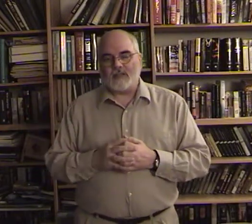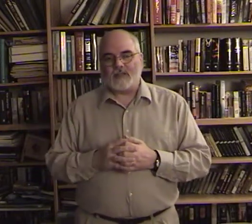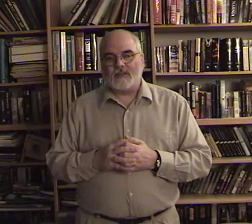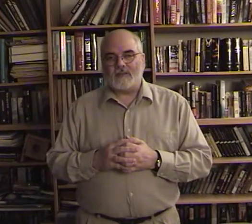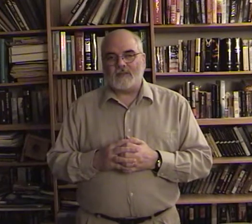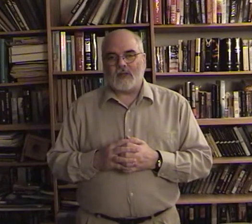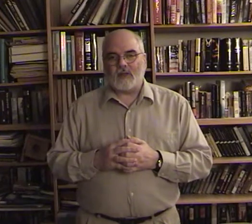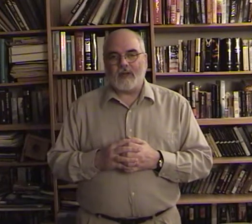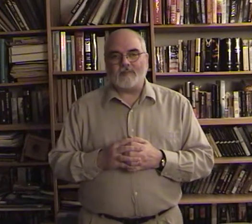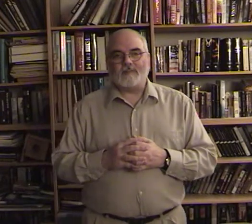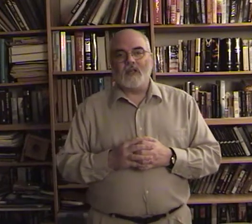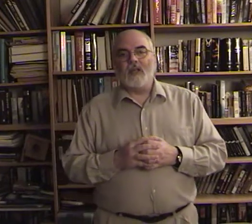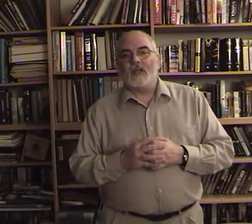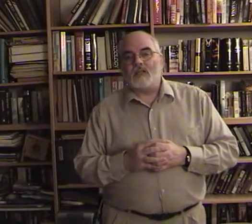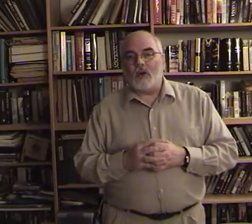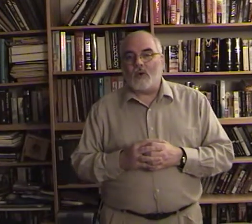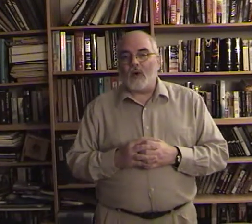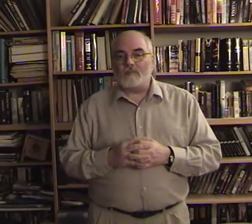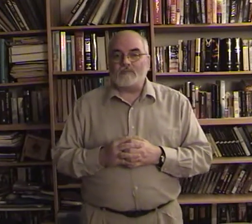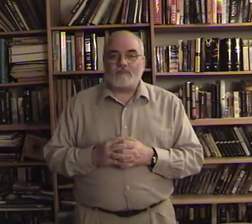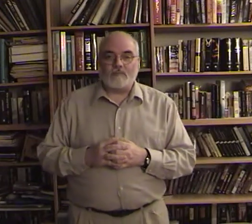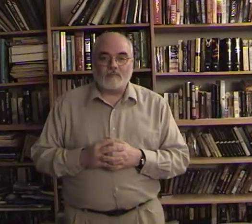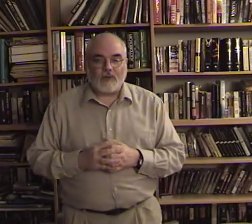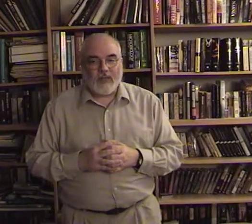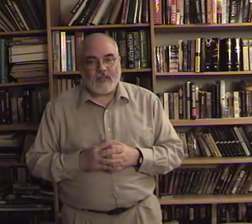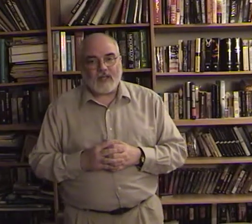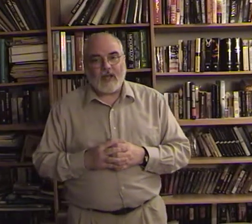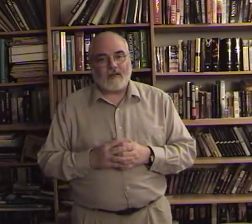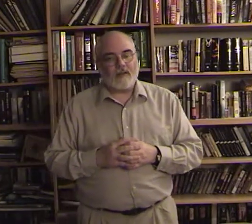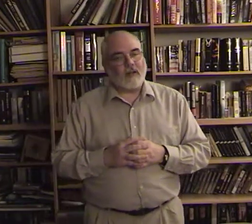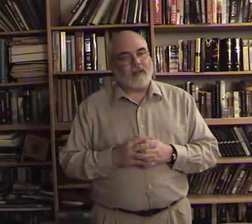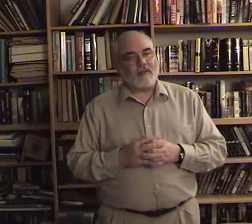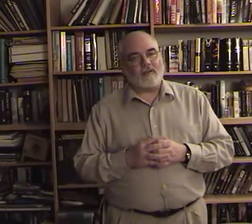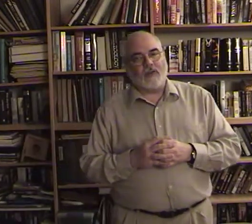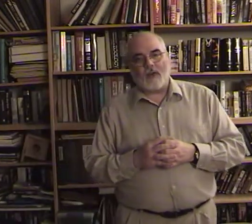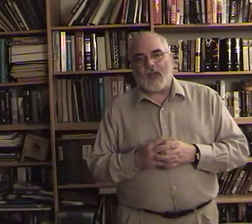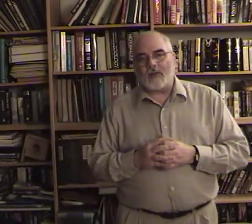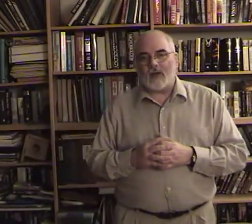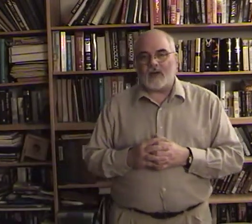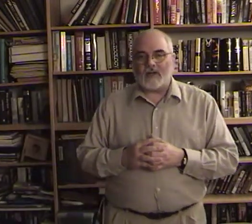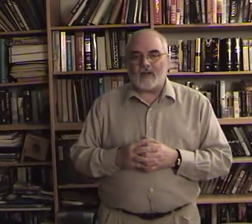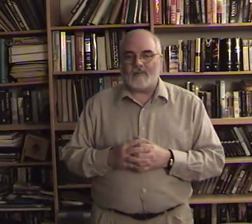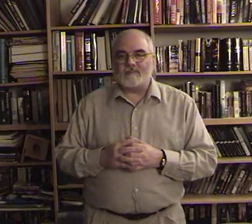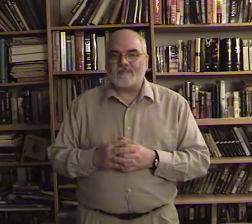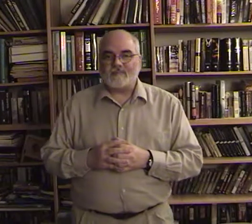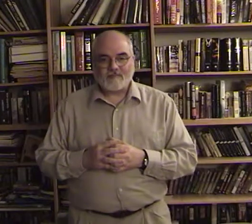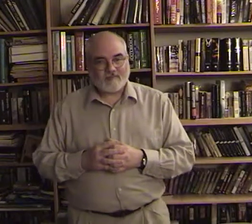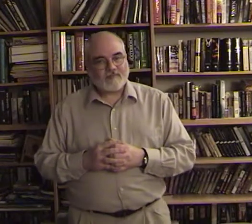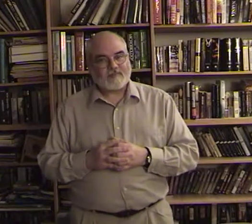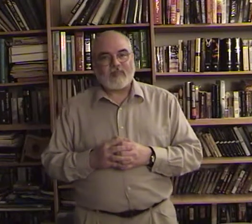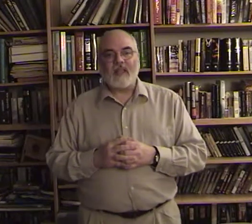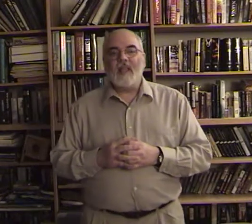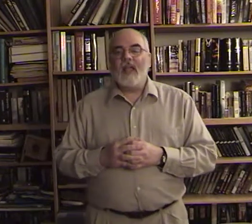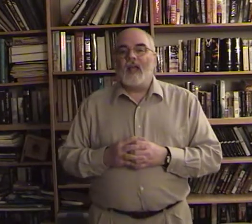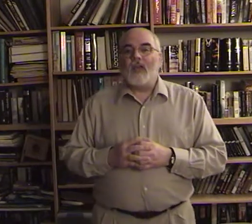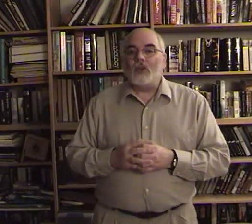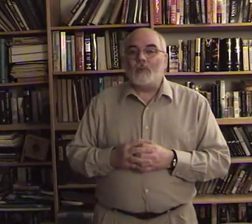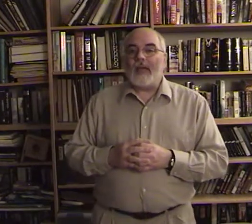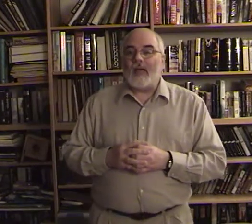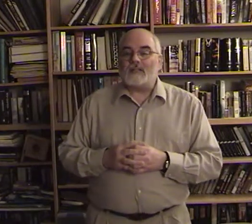all right so with that aside it's vocabulary time you'll be asked